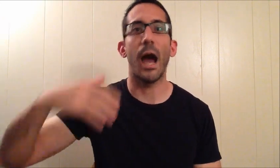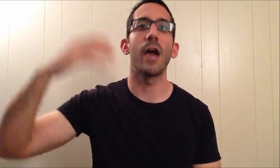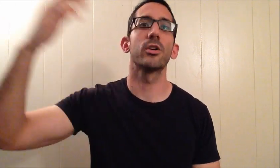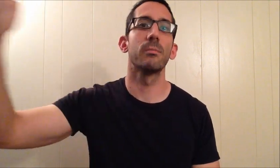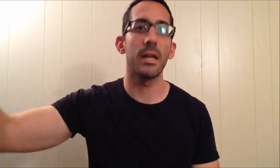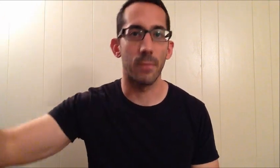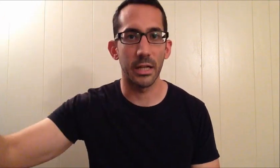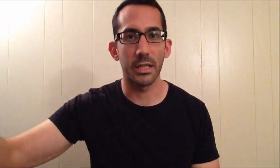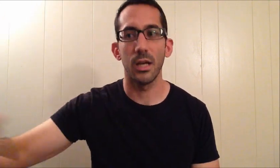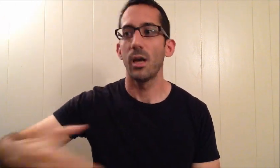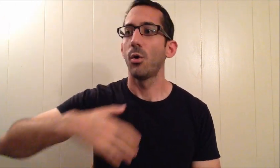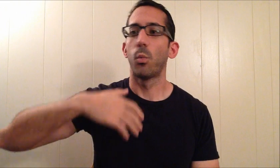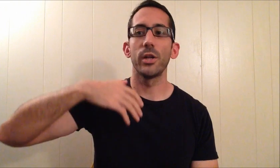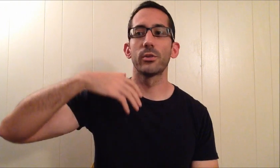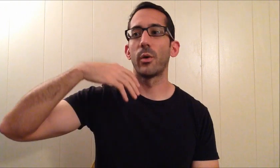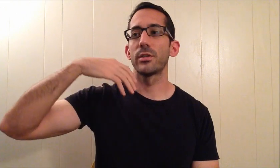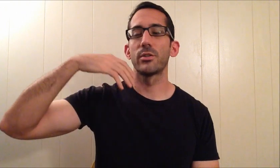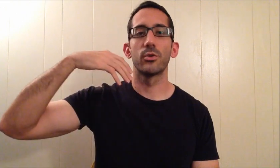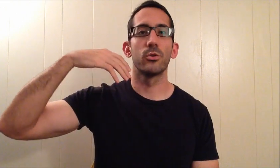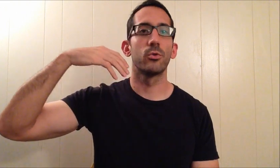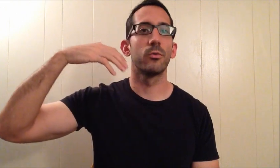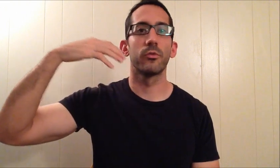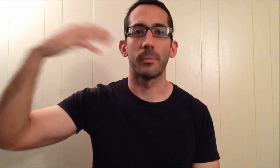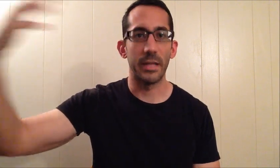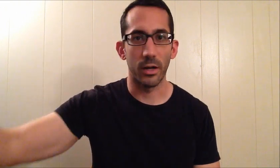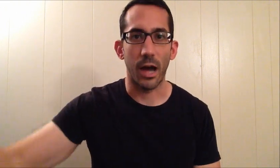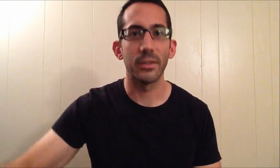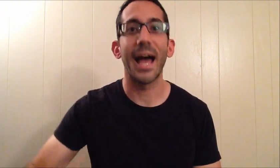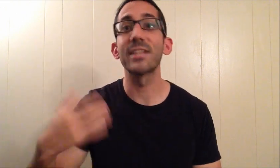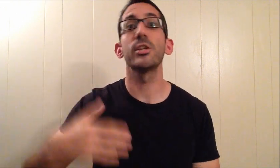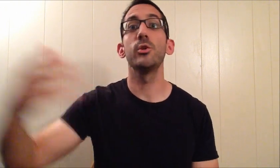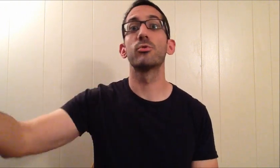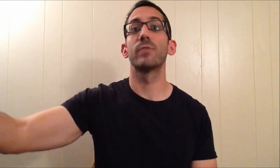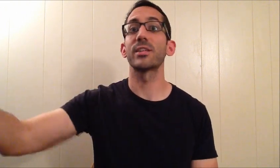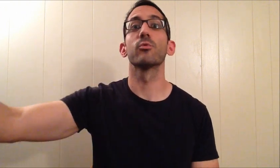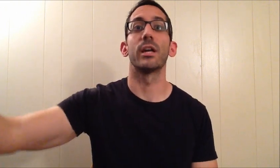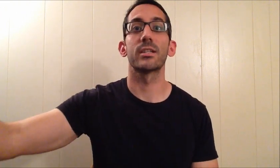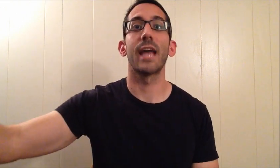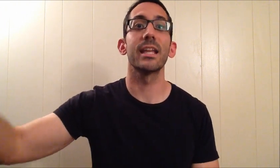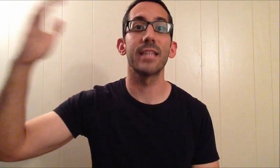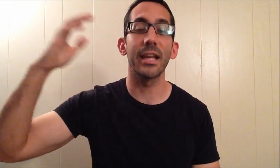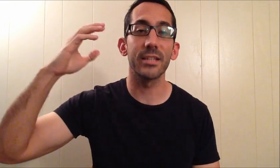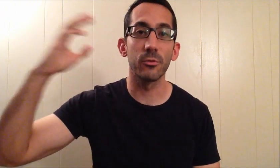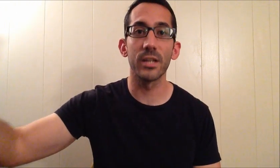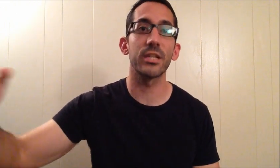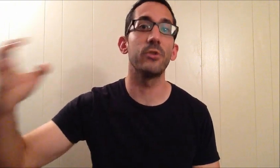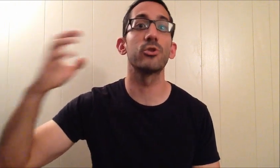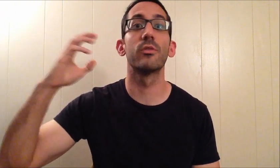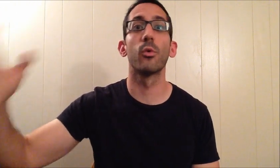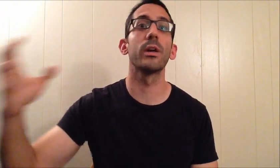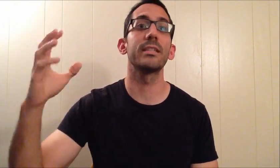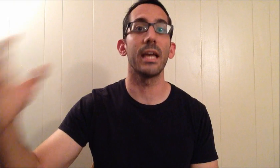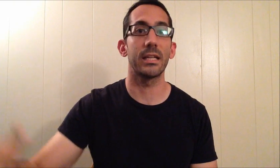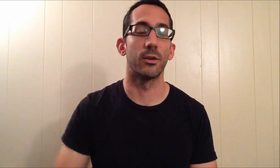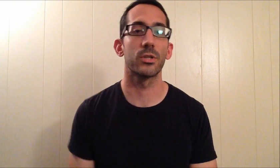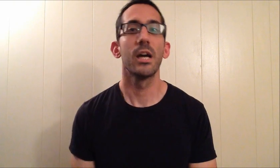be, how you're going to make money, what you're going to do from here on out. That's a huge, that's a risk. That is a risk and you should avoid taking those.